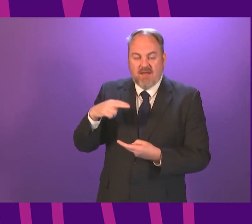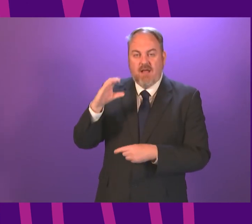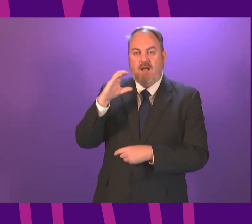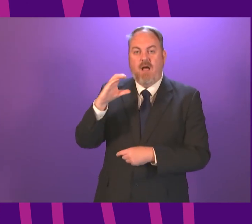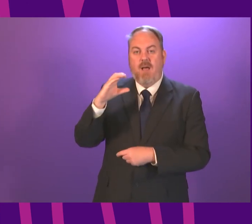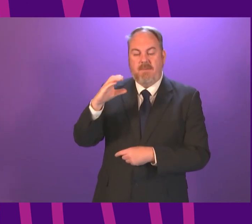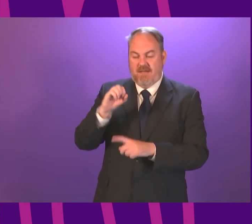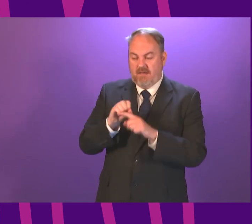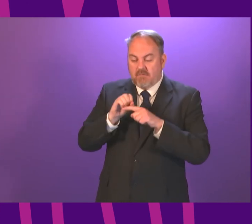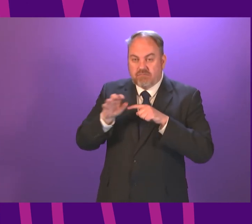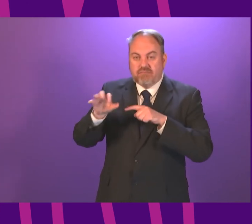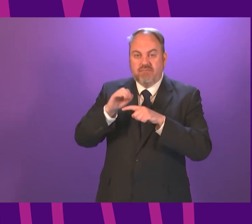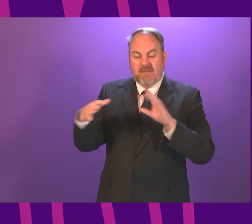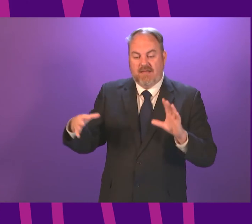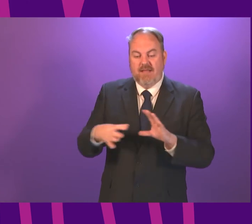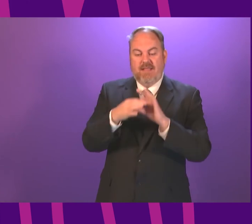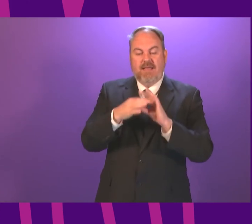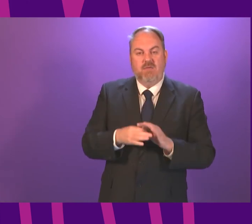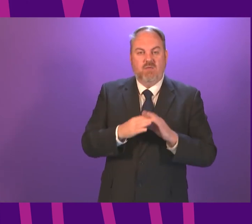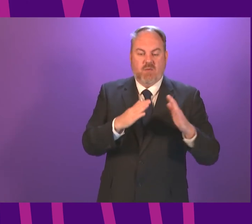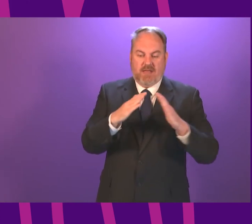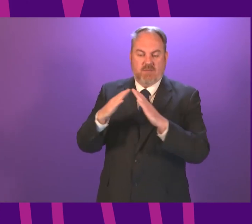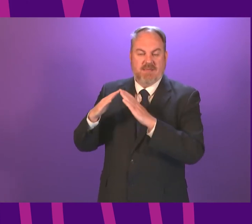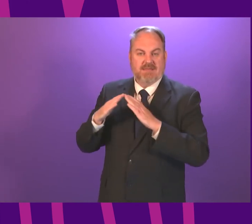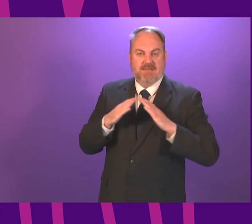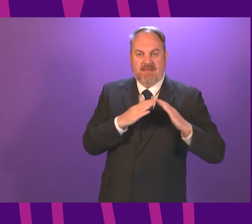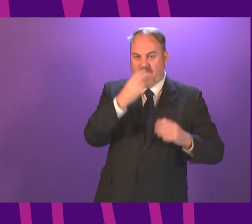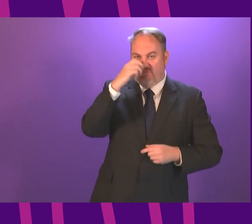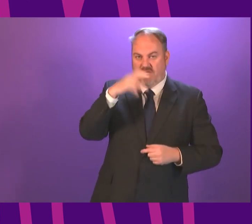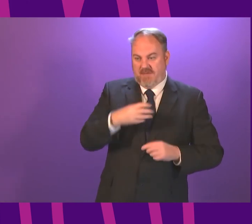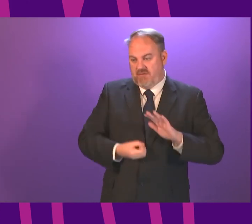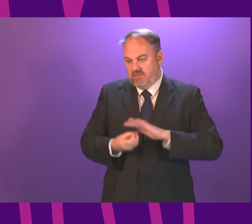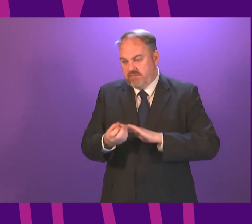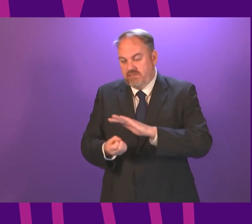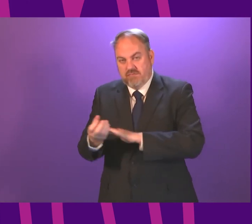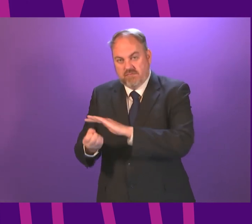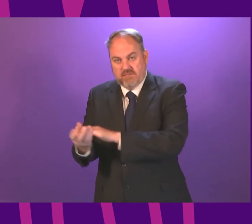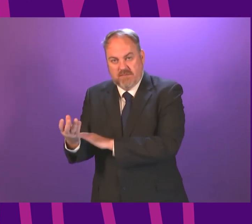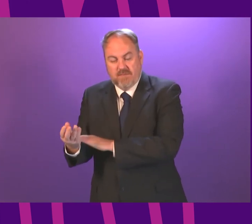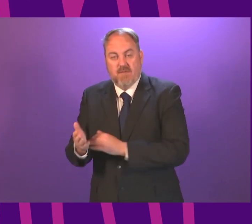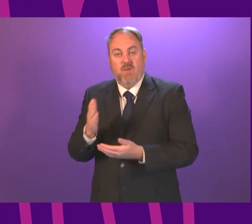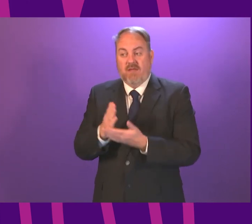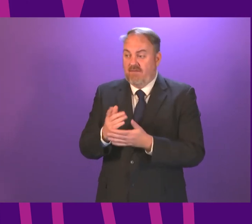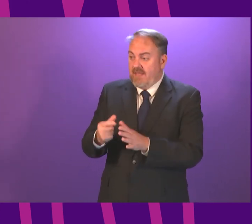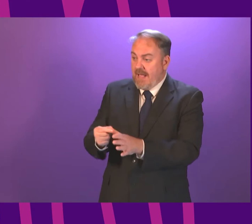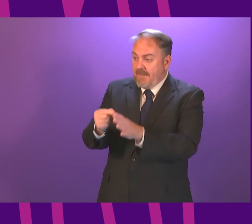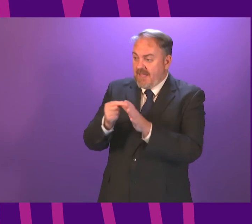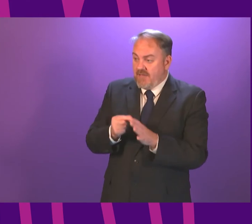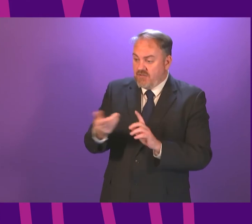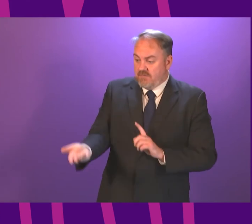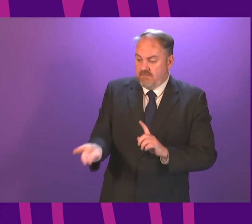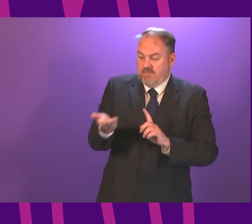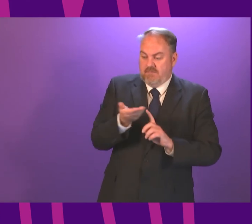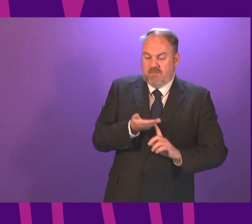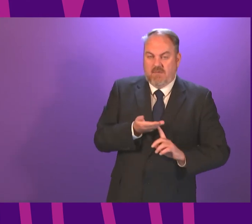and also look at the variety of things that we need to do to continue that. But I'm sure the application, if there is an application in this case, will